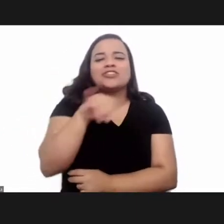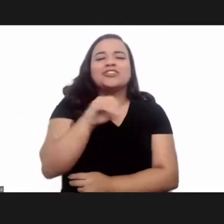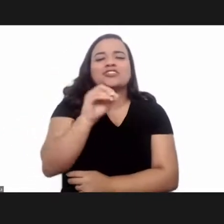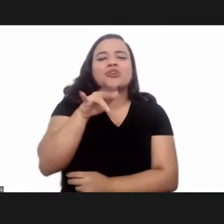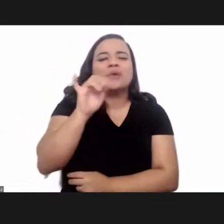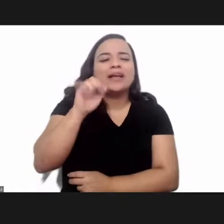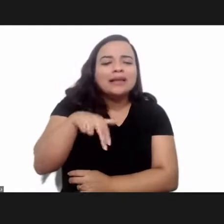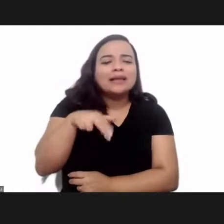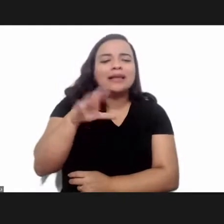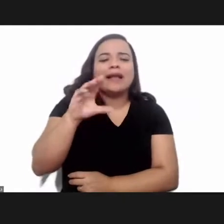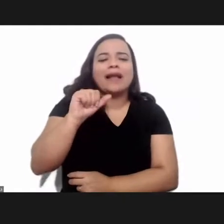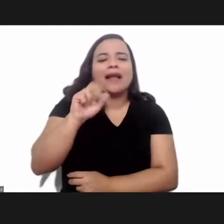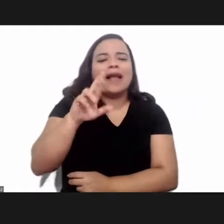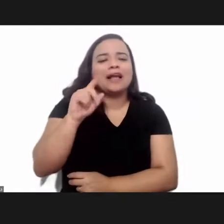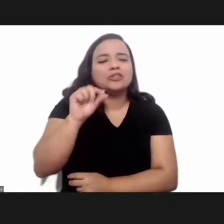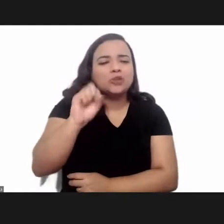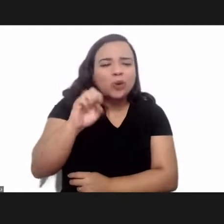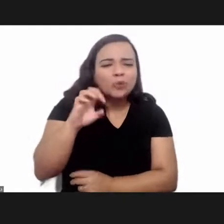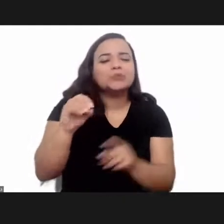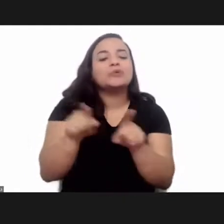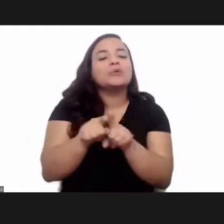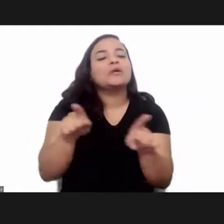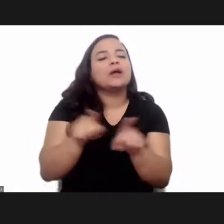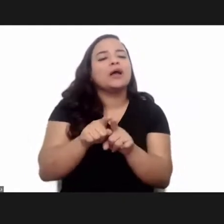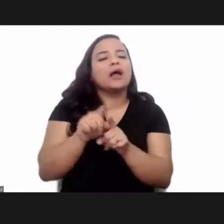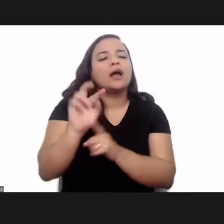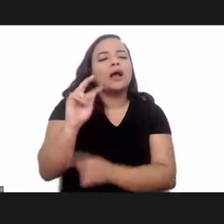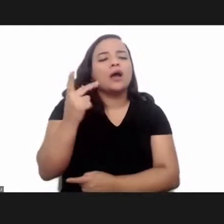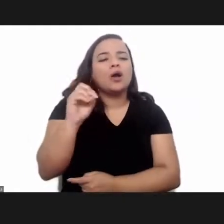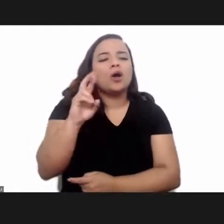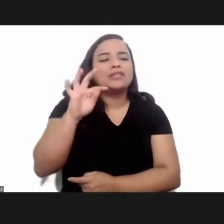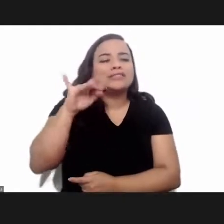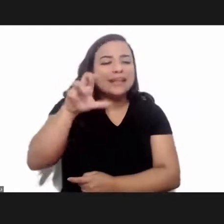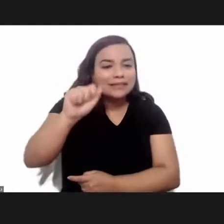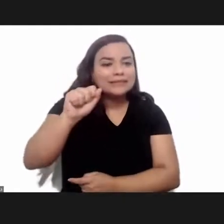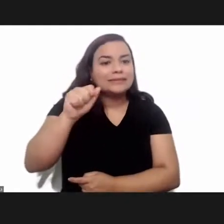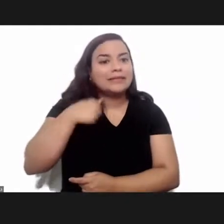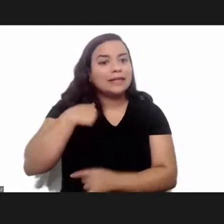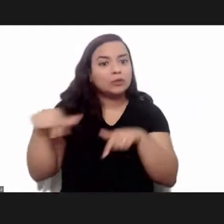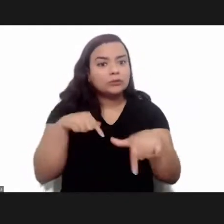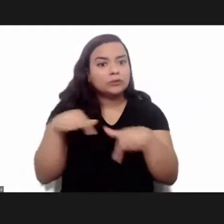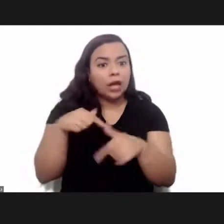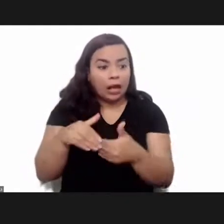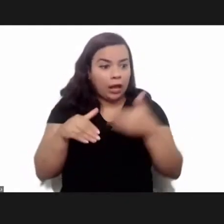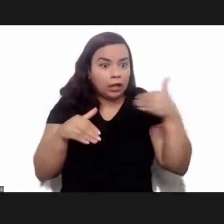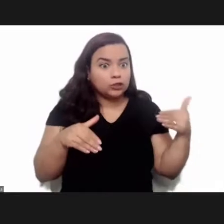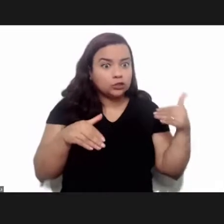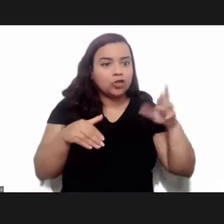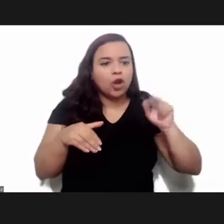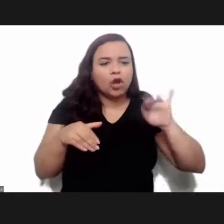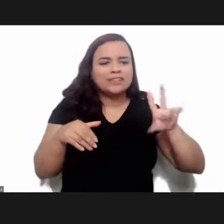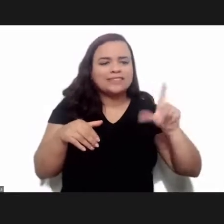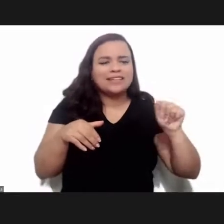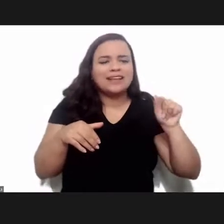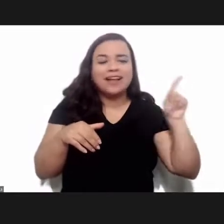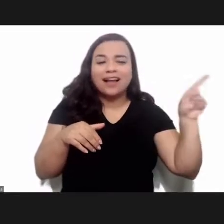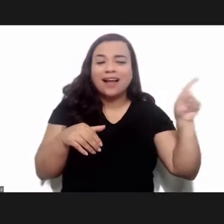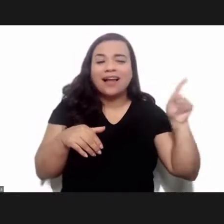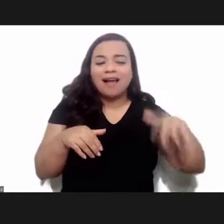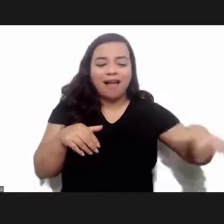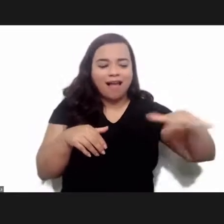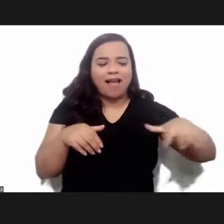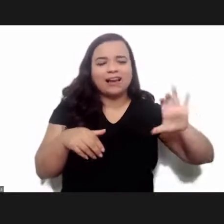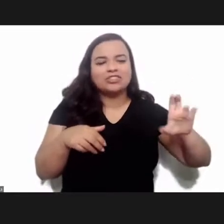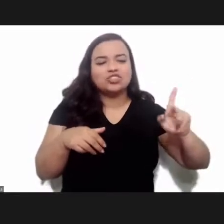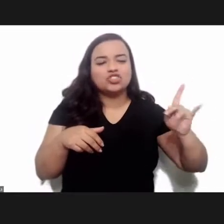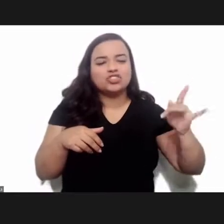also or things here because i'd worked a lot with rosina in chagas disease in minas gerais so